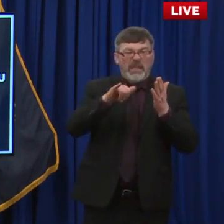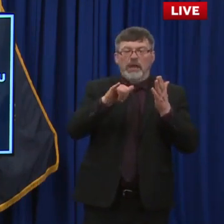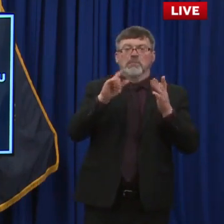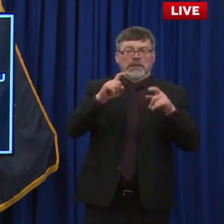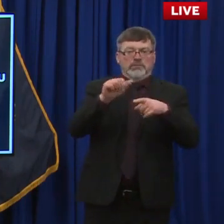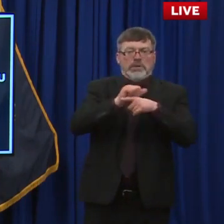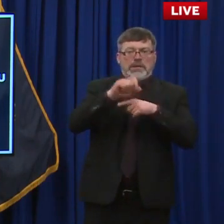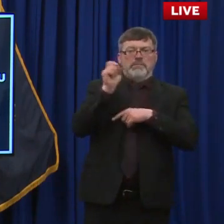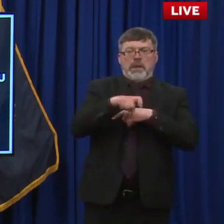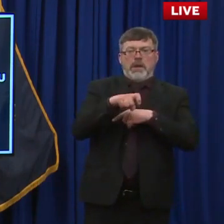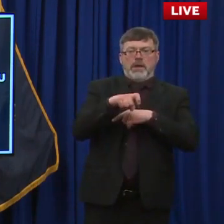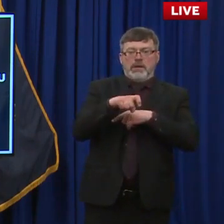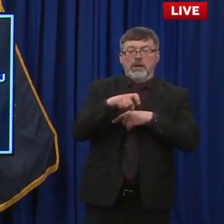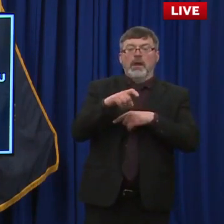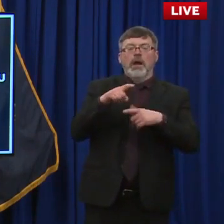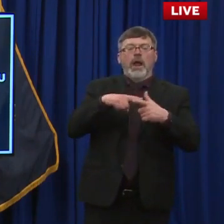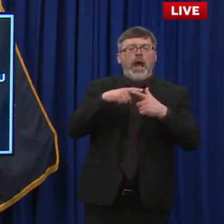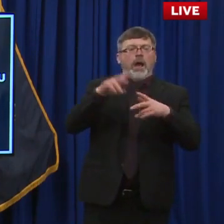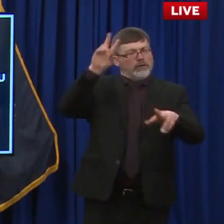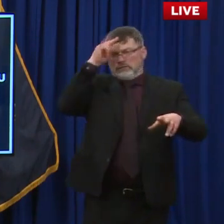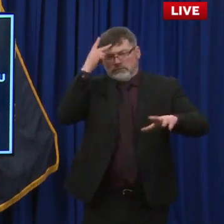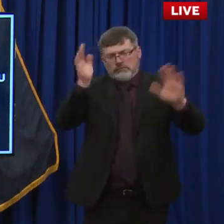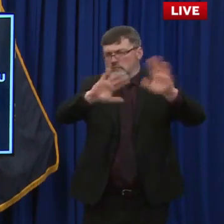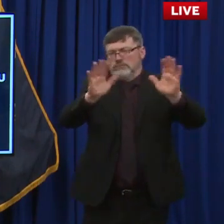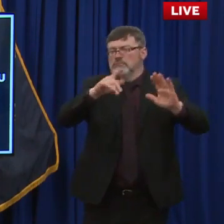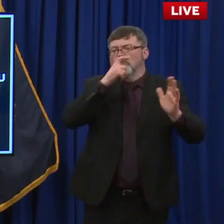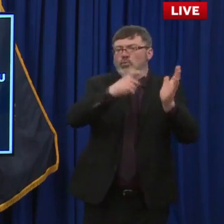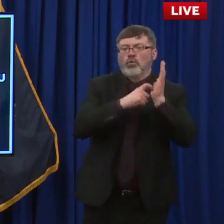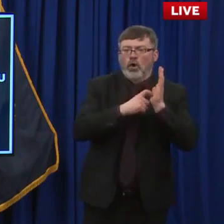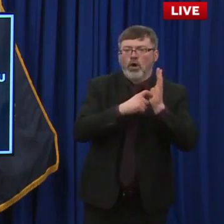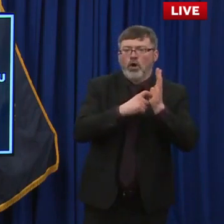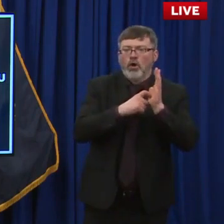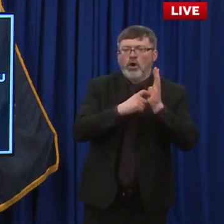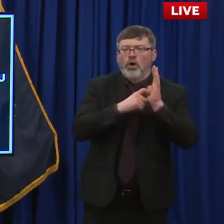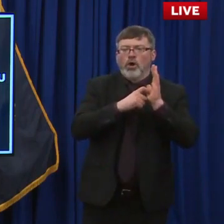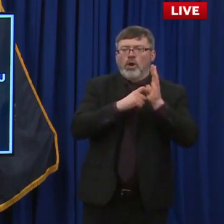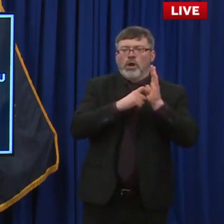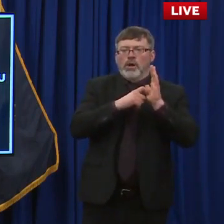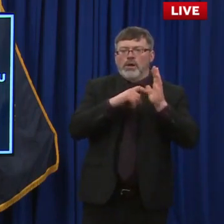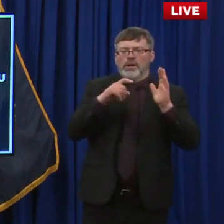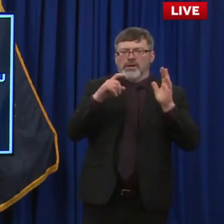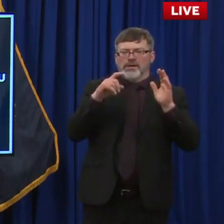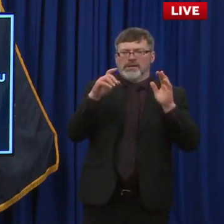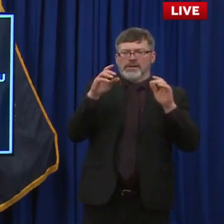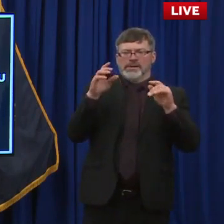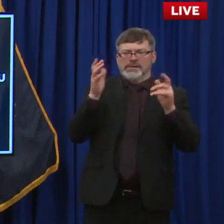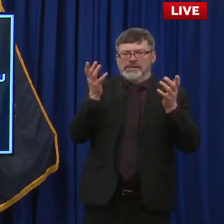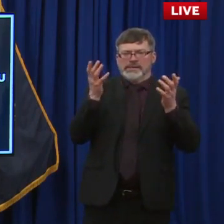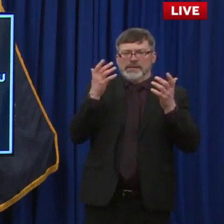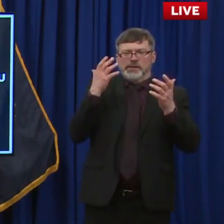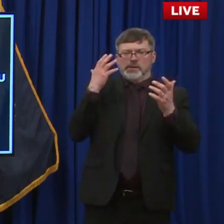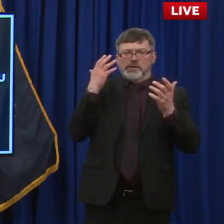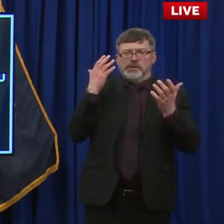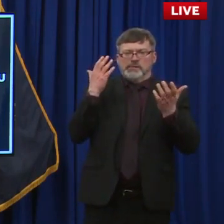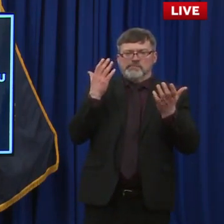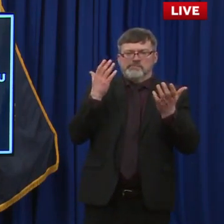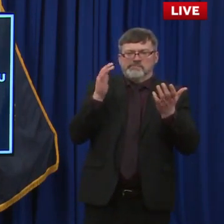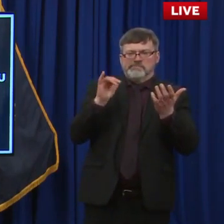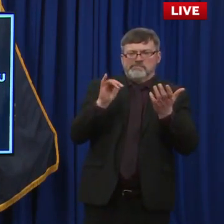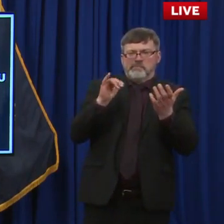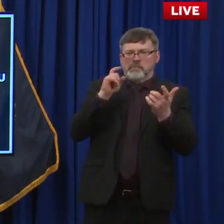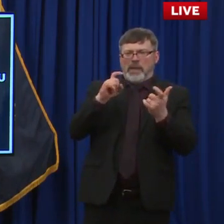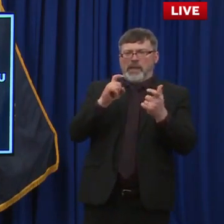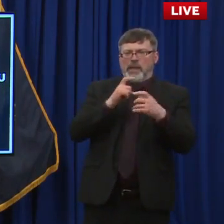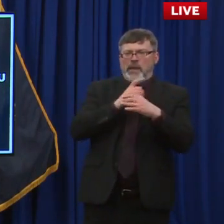from this kind of divisive, ideologically driven, uh, encounter, specifically with government. And so the question